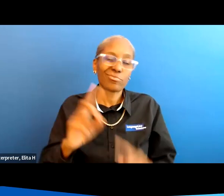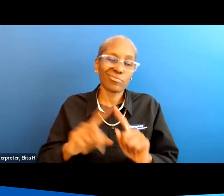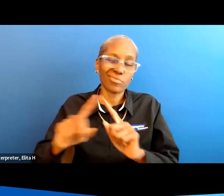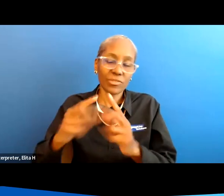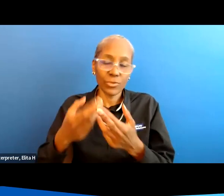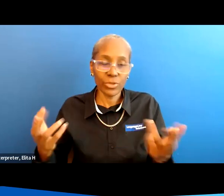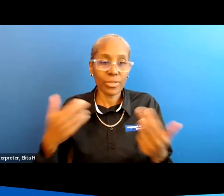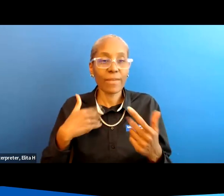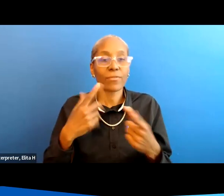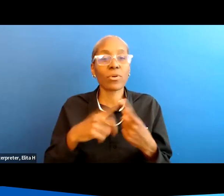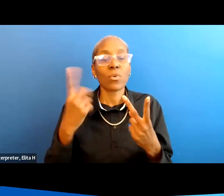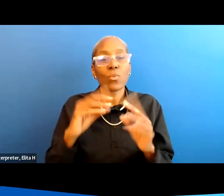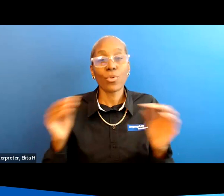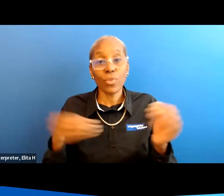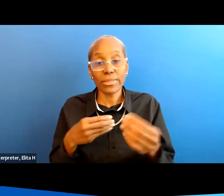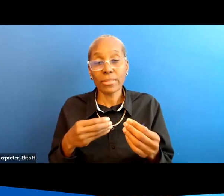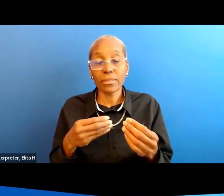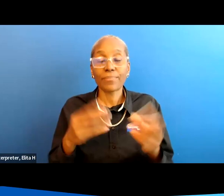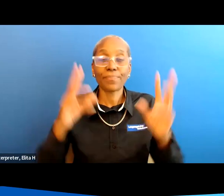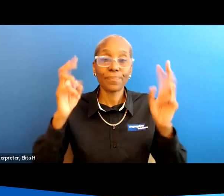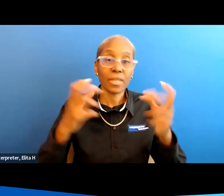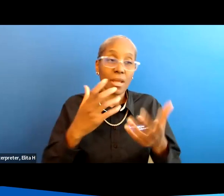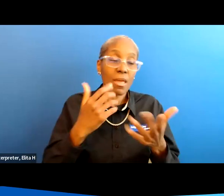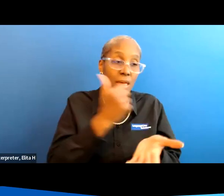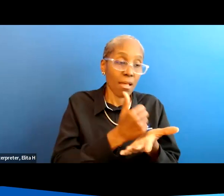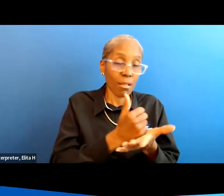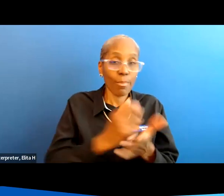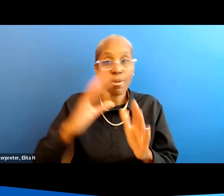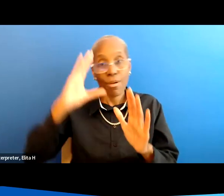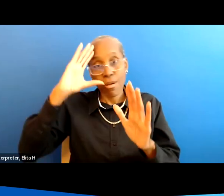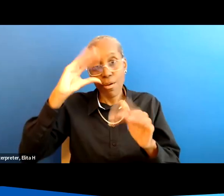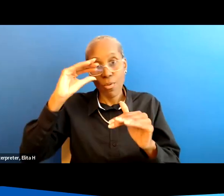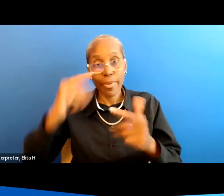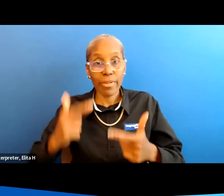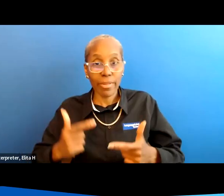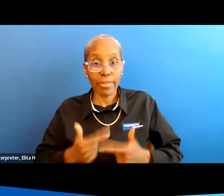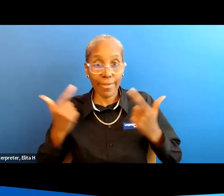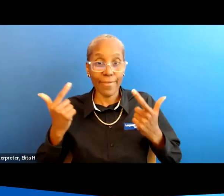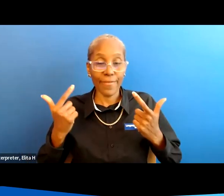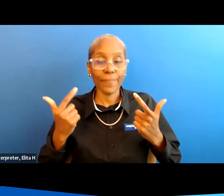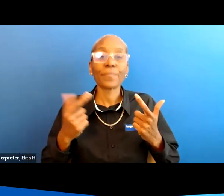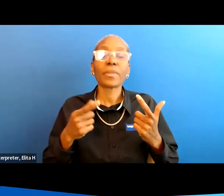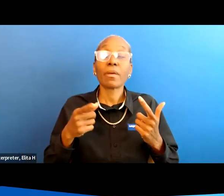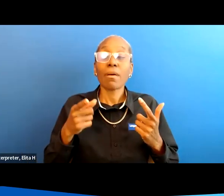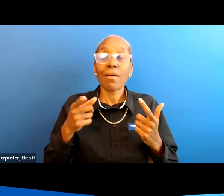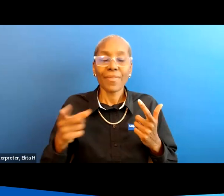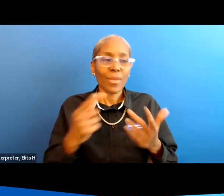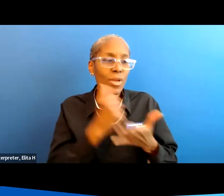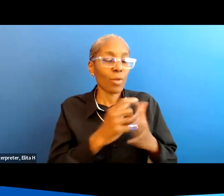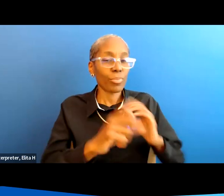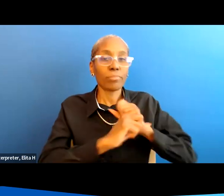there's one organization help hope live that that is um they will help you market